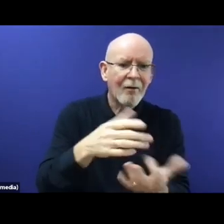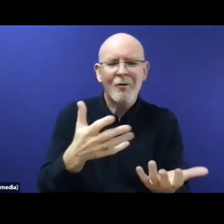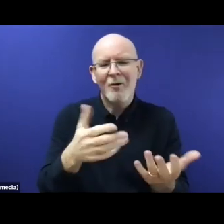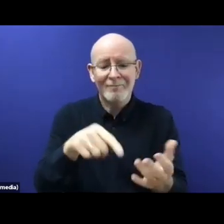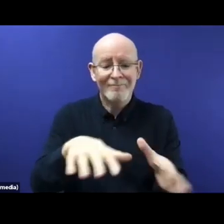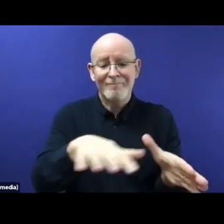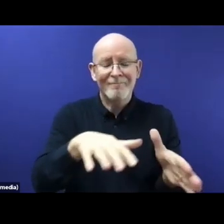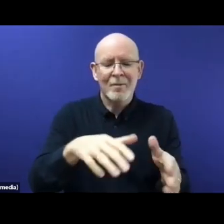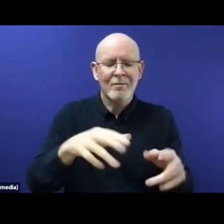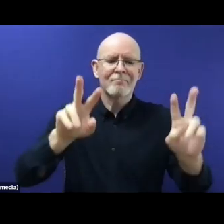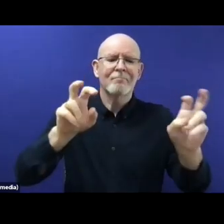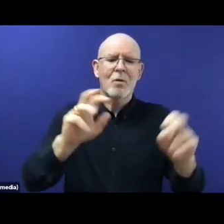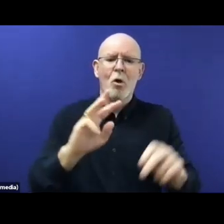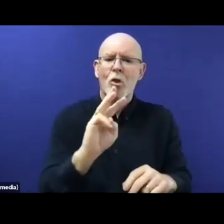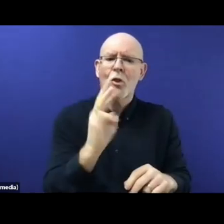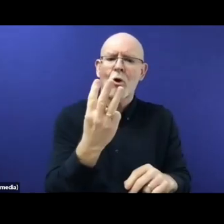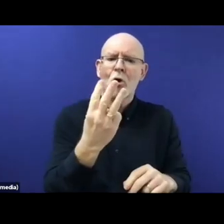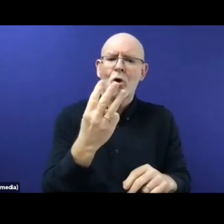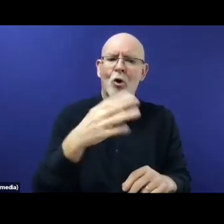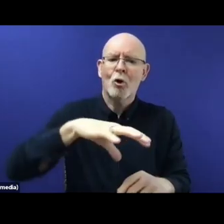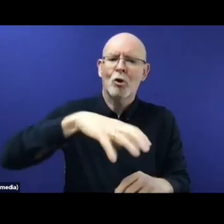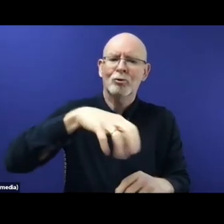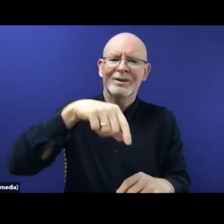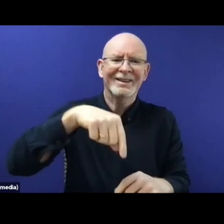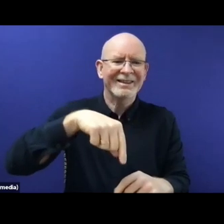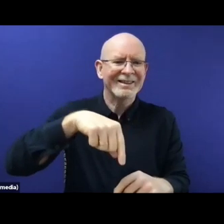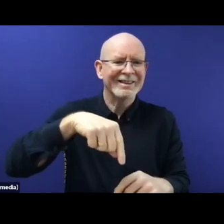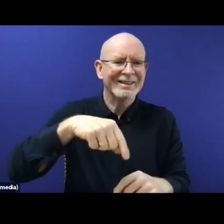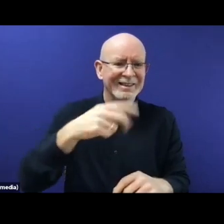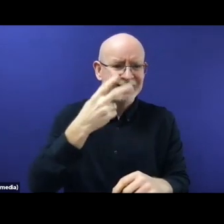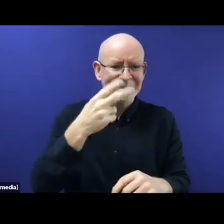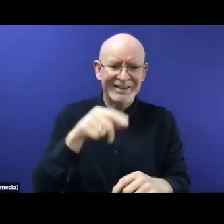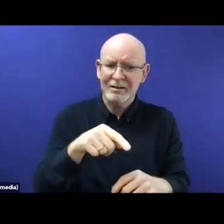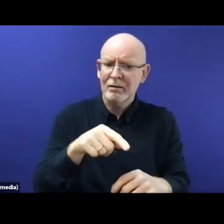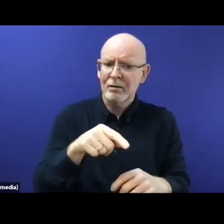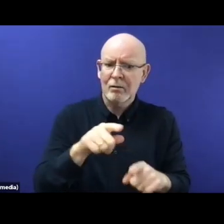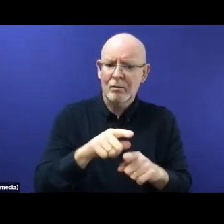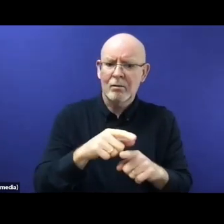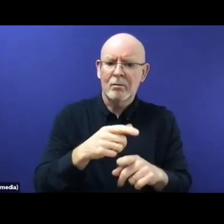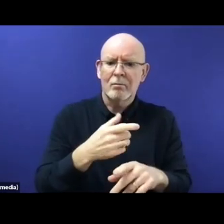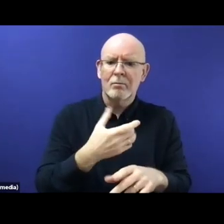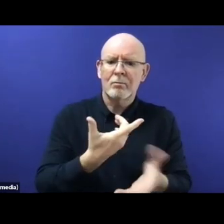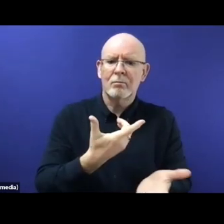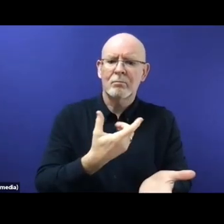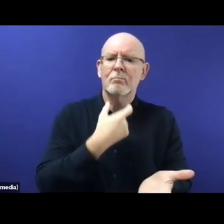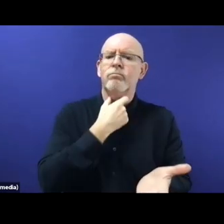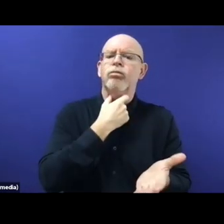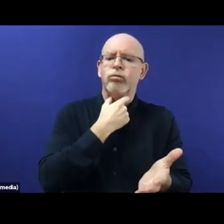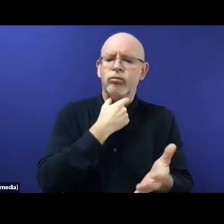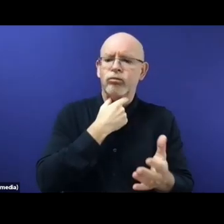will remember, during the accession process, in the last big enlargement, 2004, that was a real concern